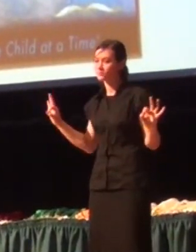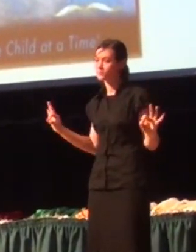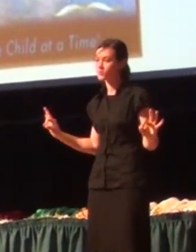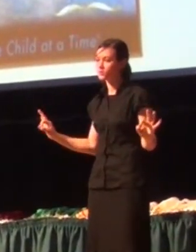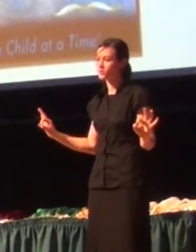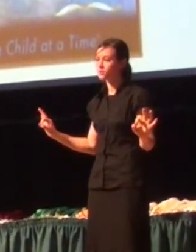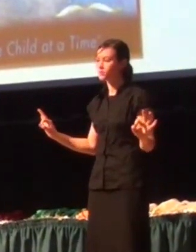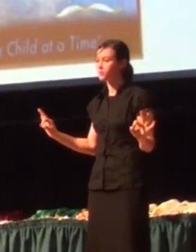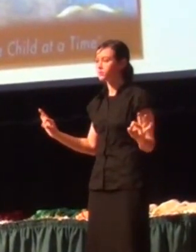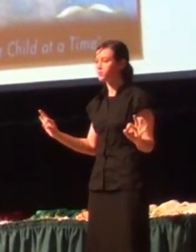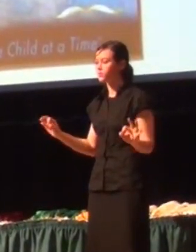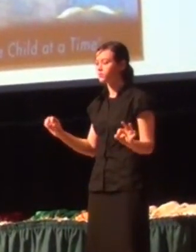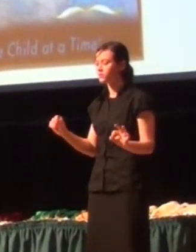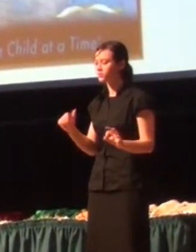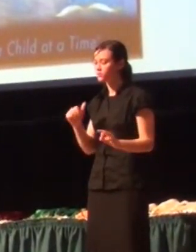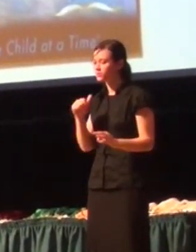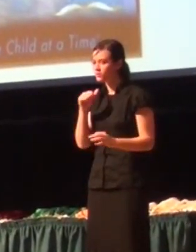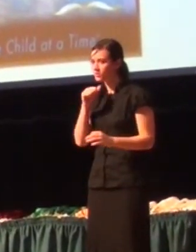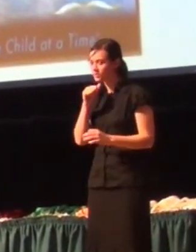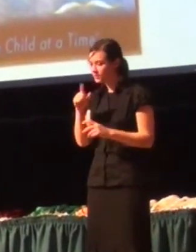So I can't help but wonder,